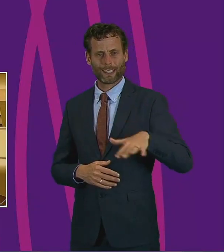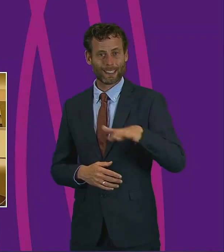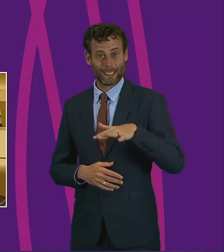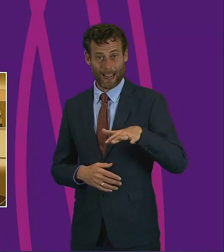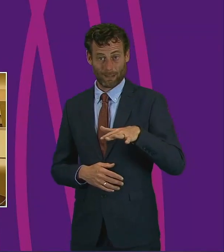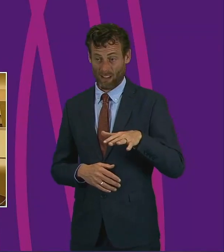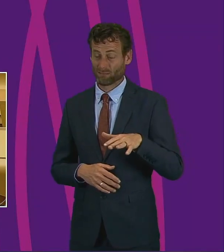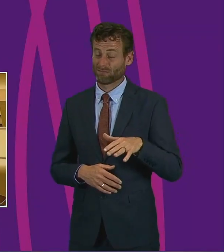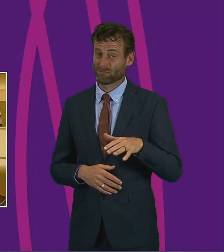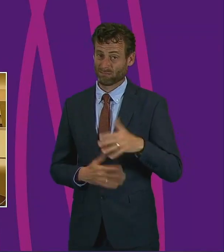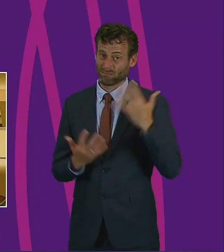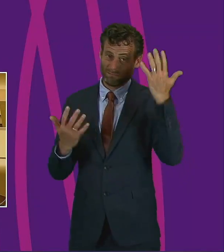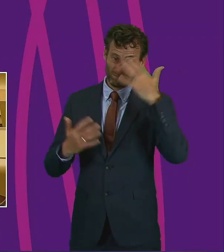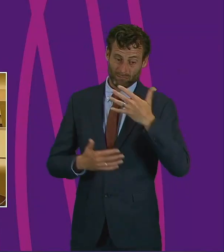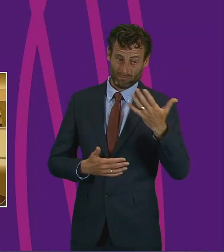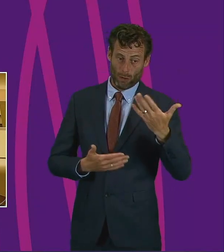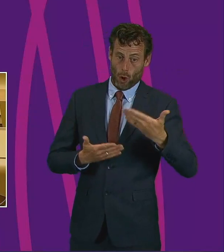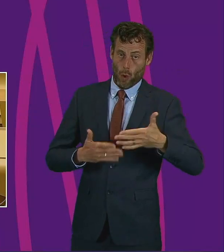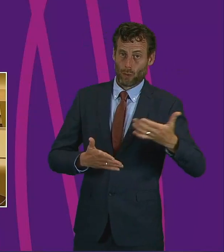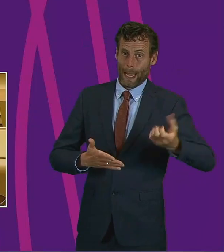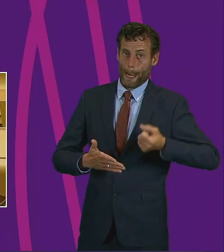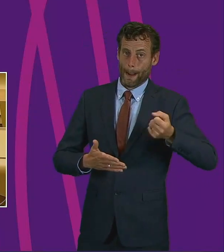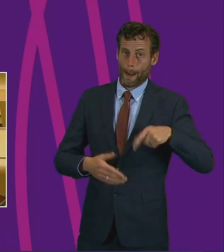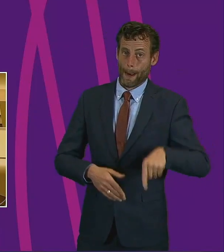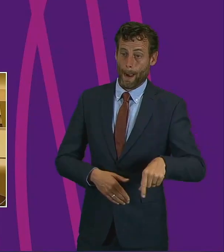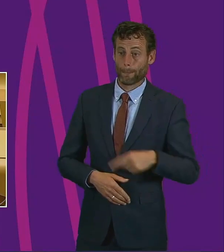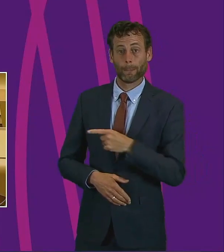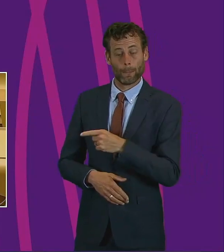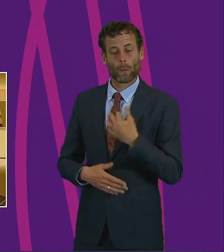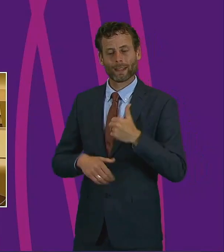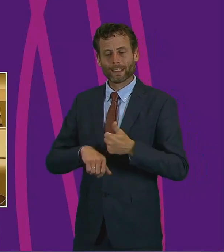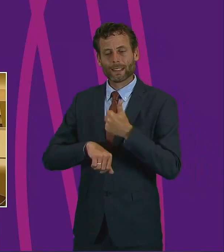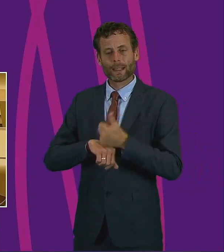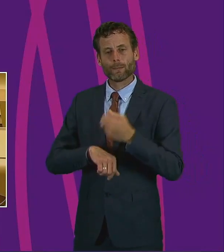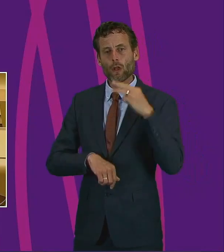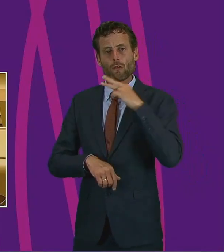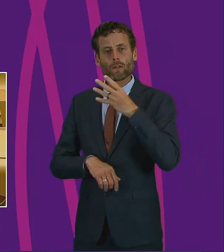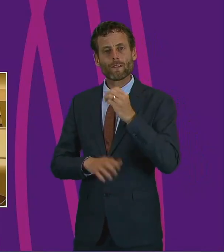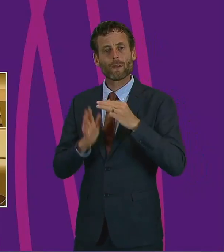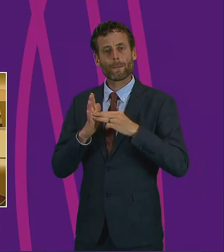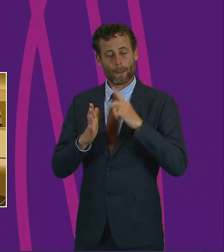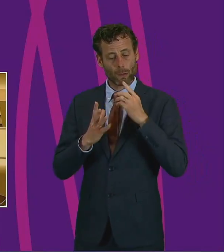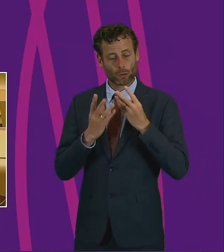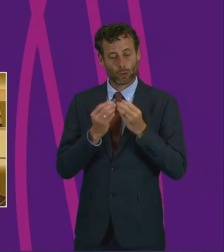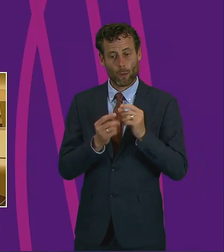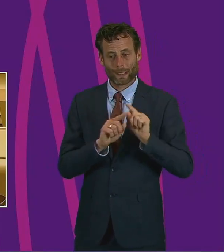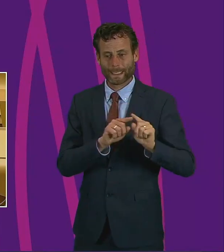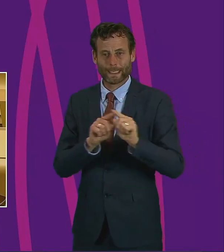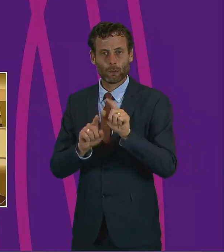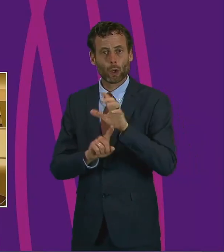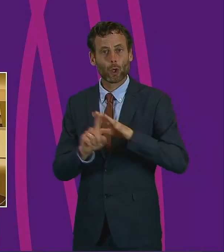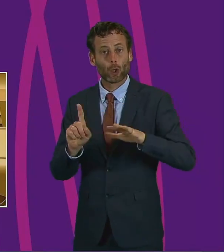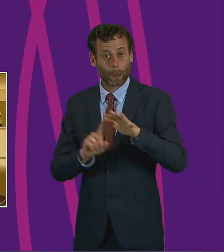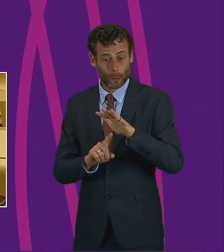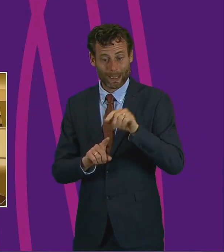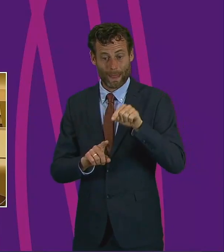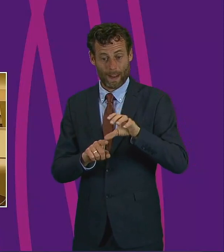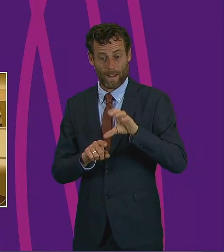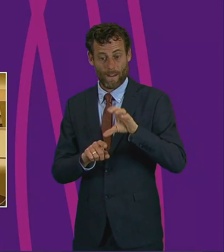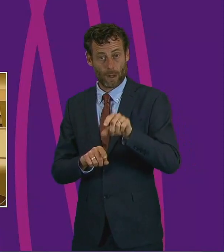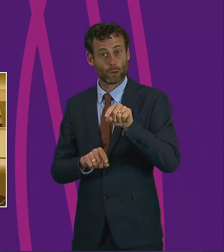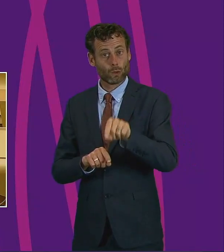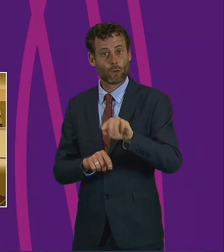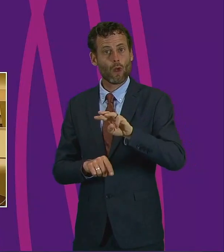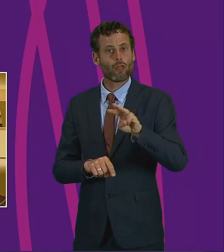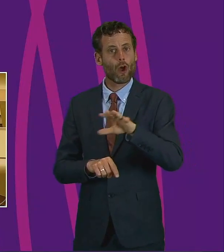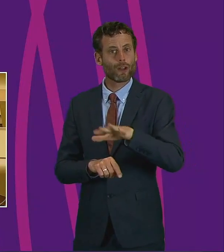Yes, the Scottish Government did introduce £350 million of funding to support communities and that did include to support for the third